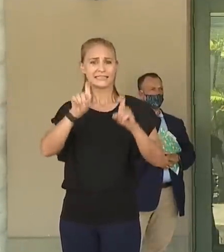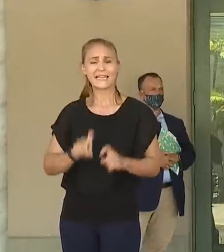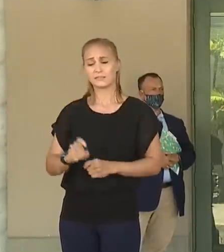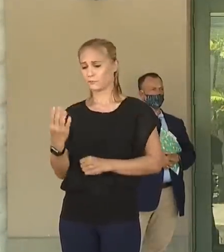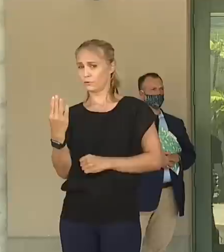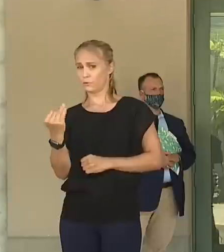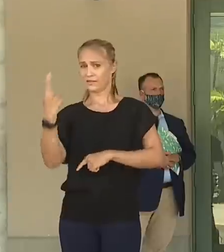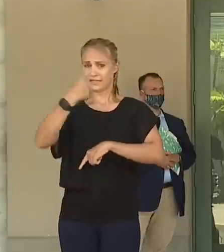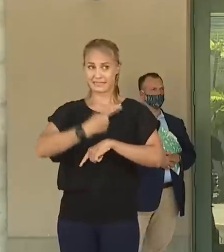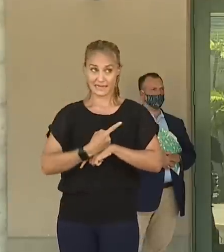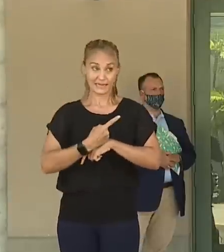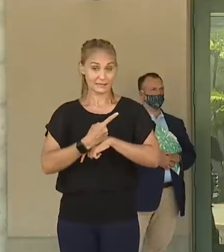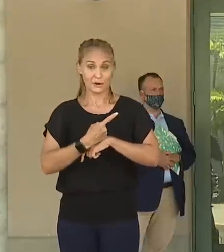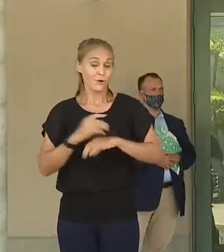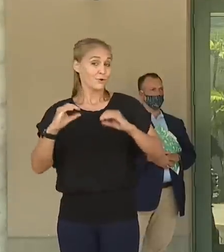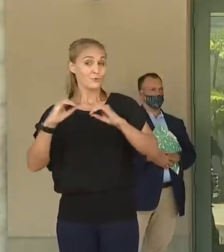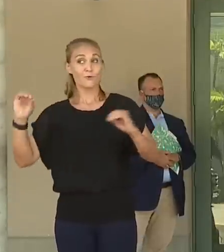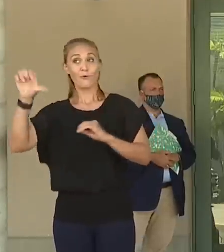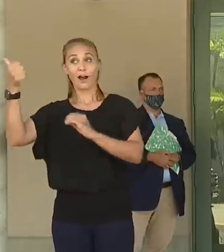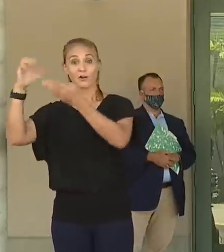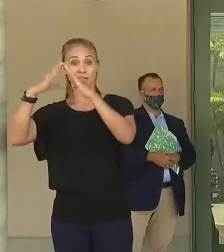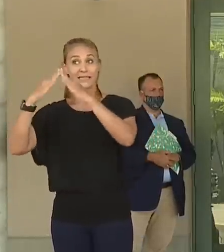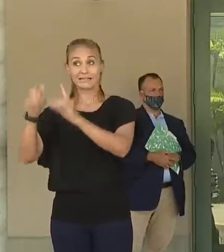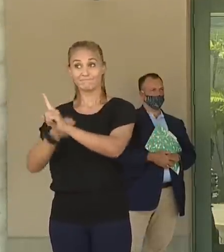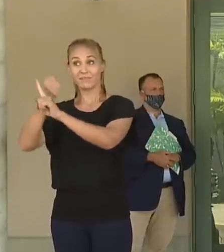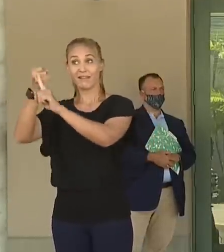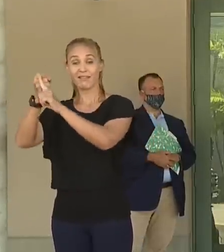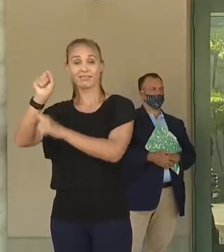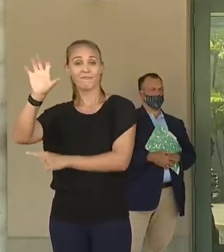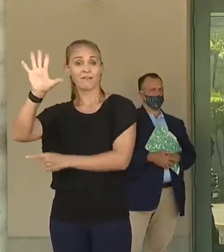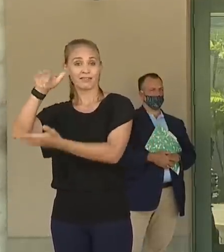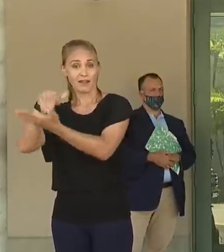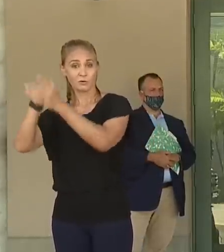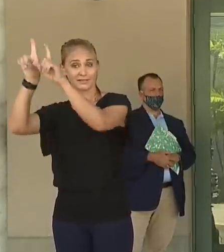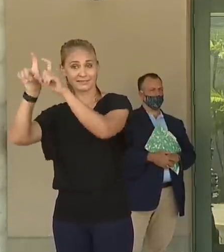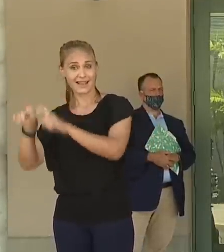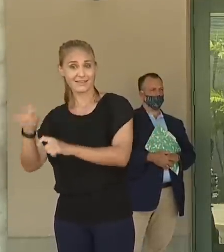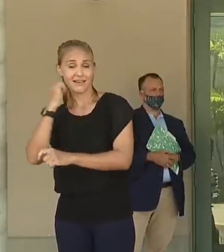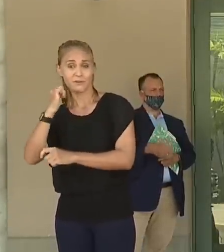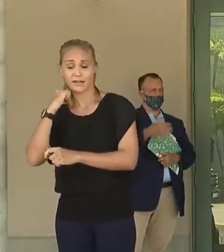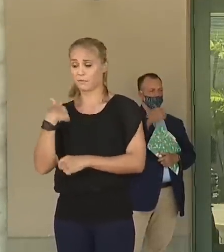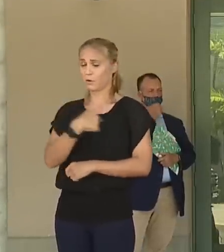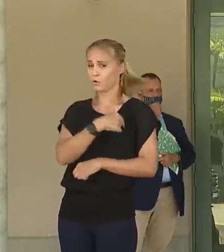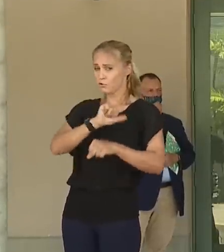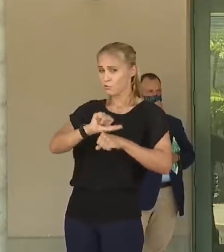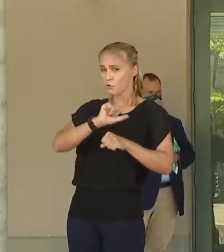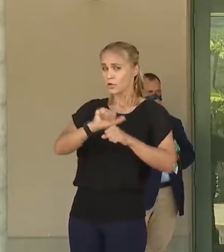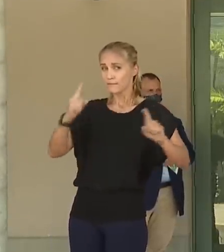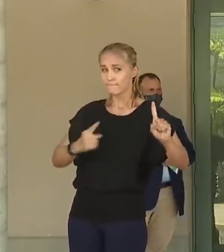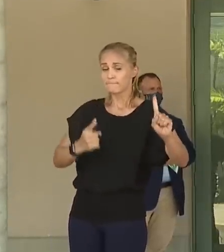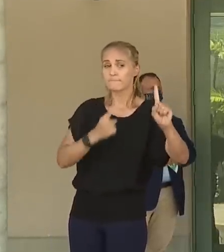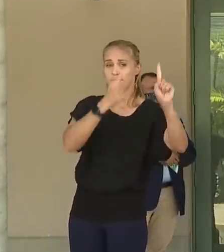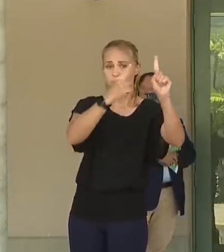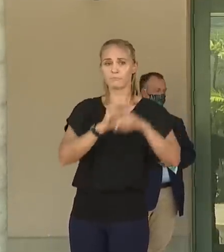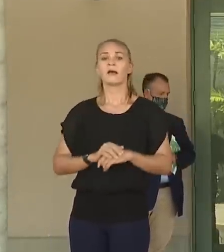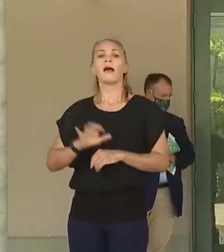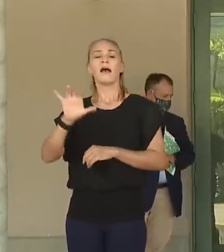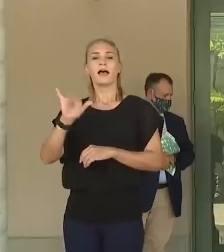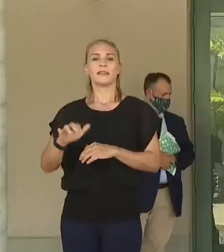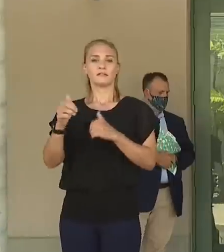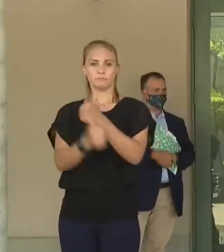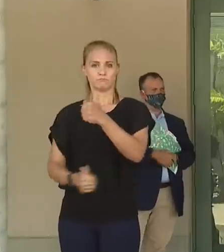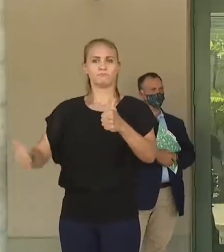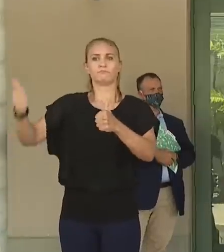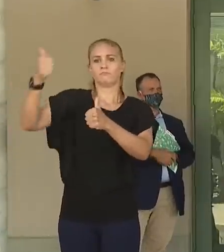No city has actually hit the 5,000 level, but we're working hard to do so. And that's being brought to us by the Surgeon General of the United